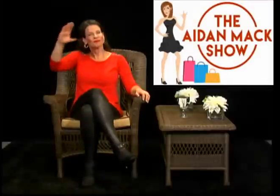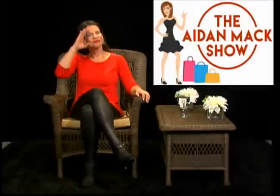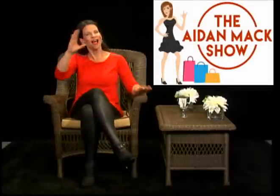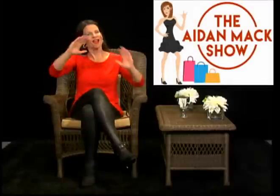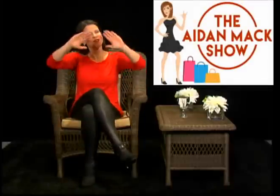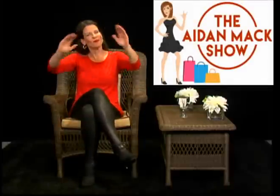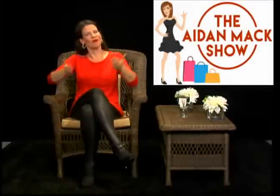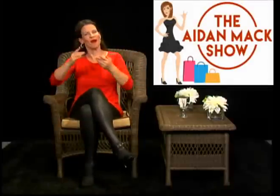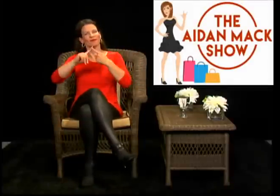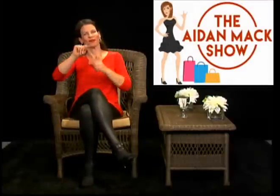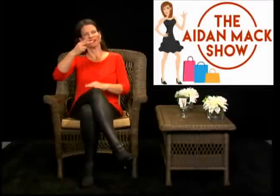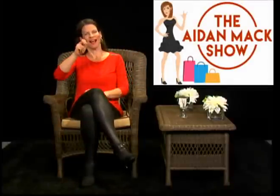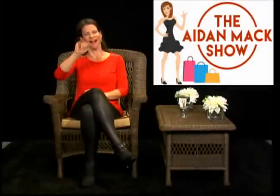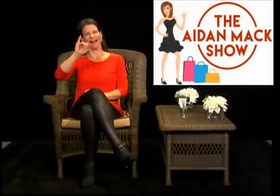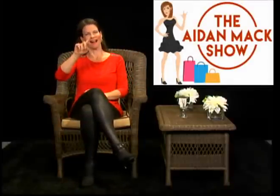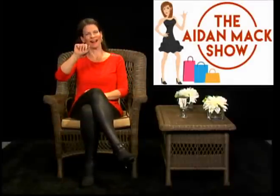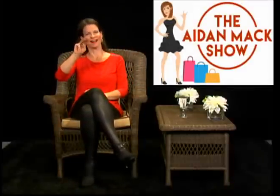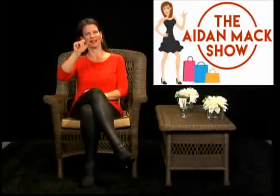Hello and welcome to the Aidan Mack Show.